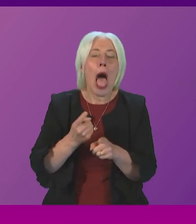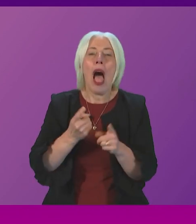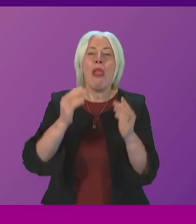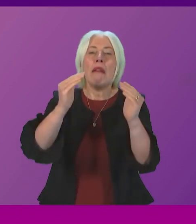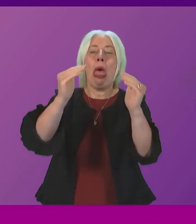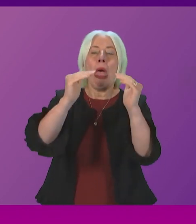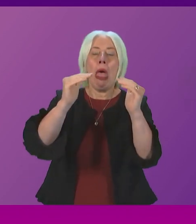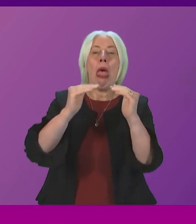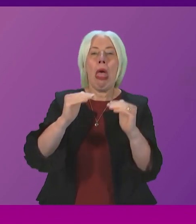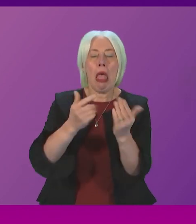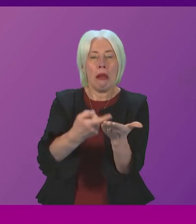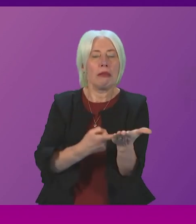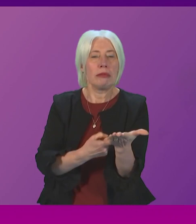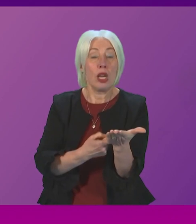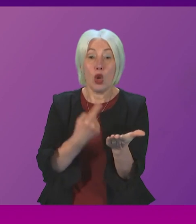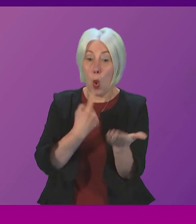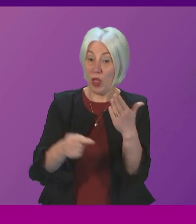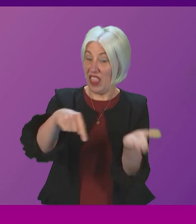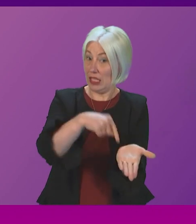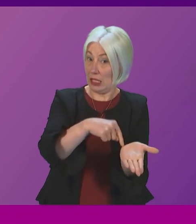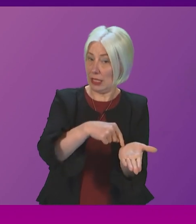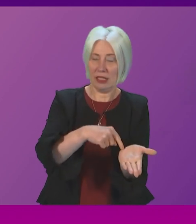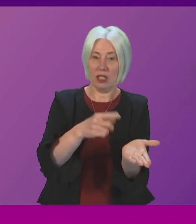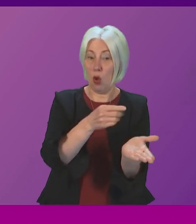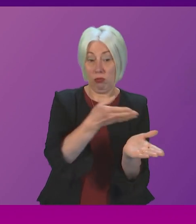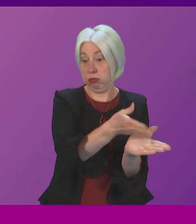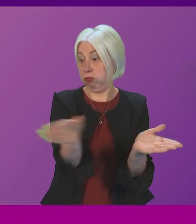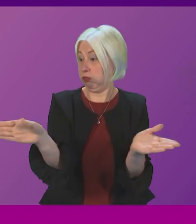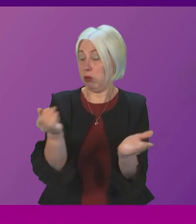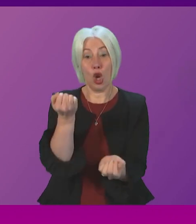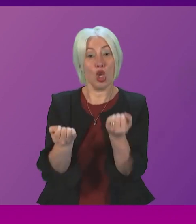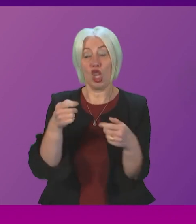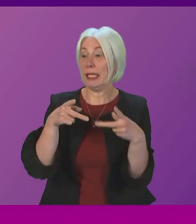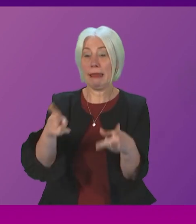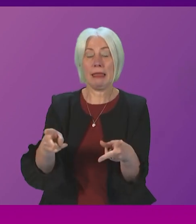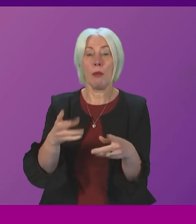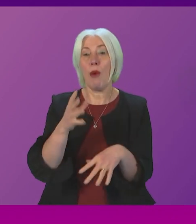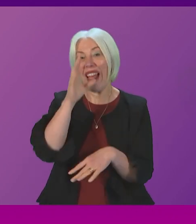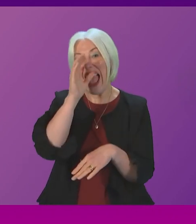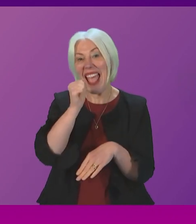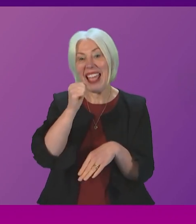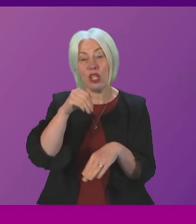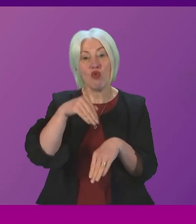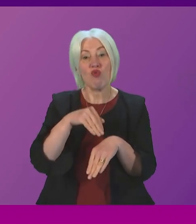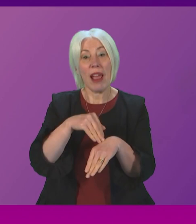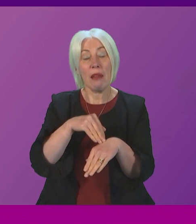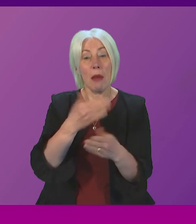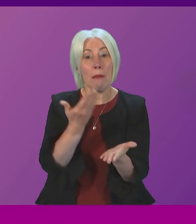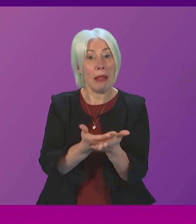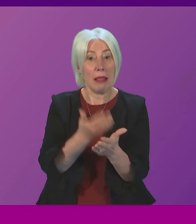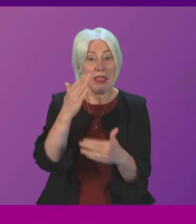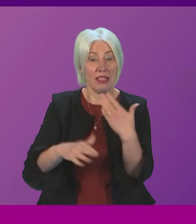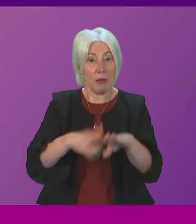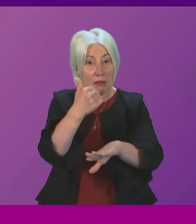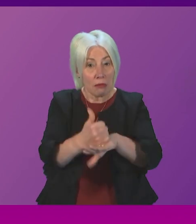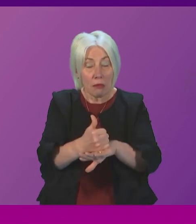but it's not just this legislation that is neglect across our justice system we have a hate crime bill that has never been enforced a